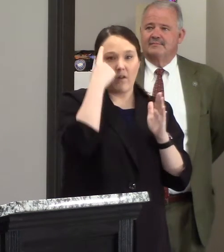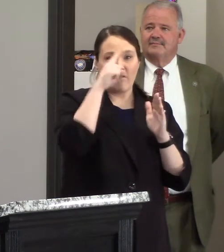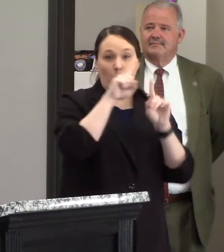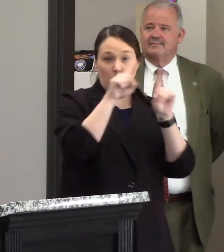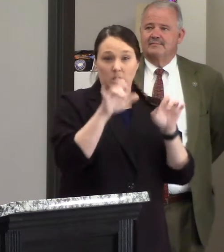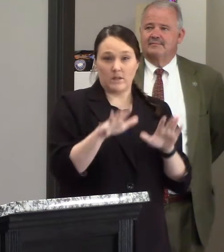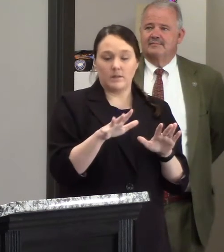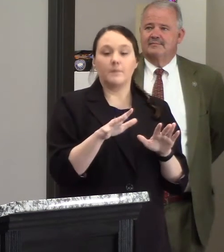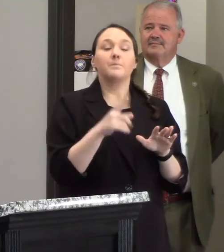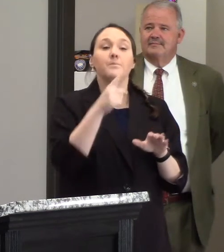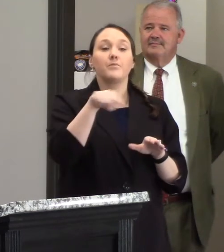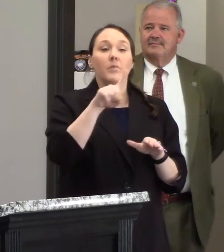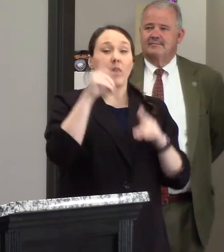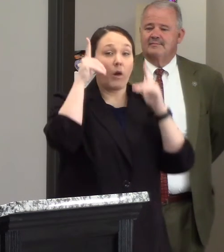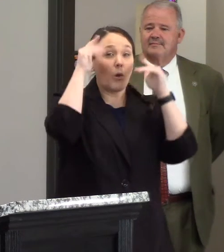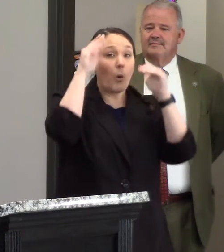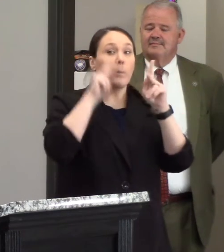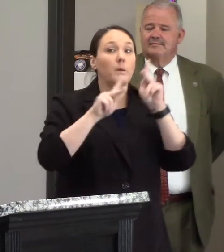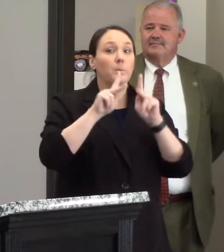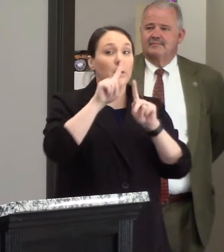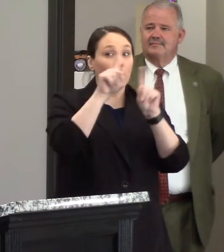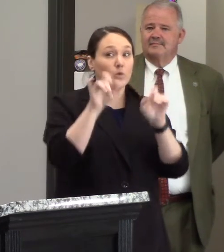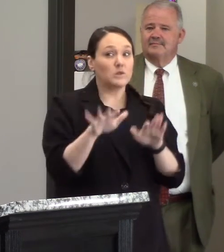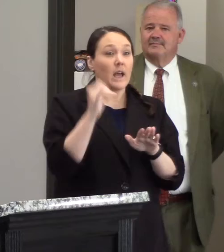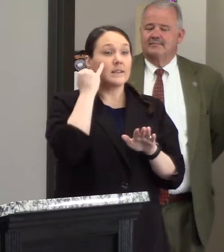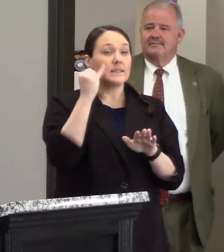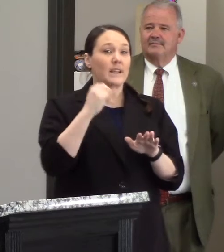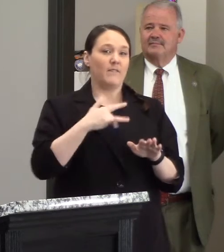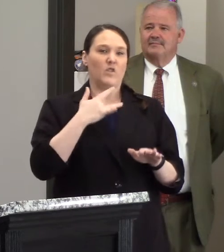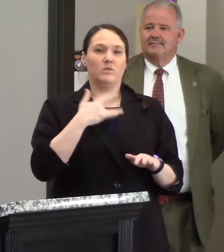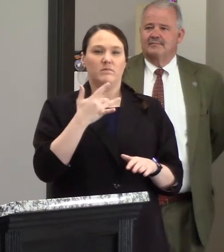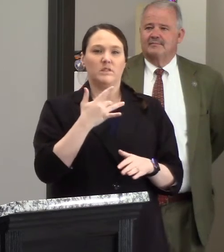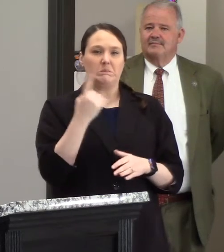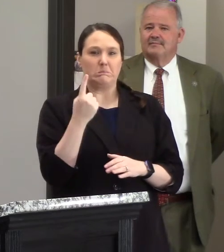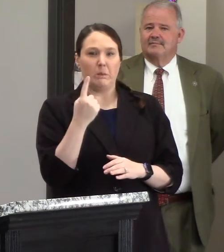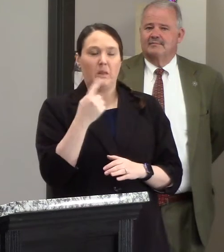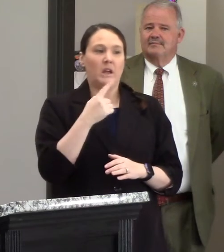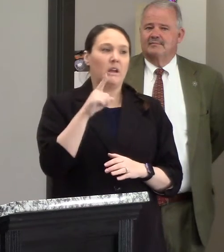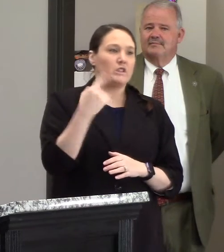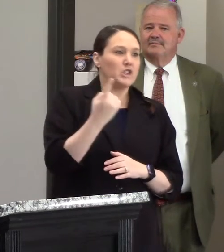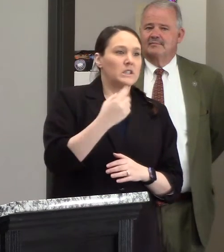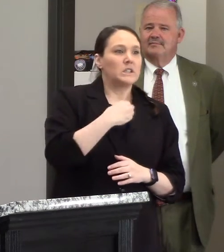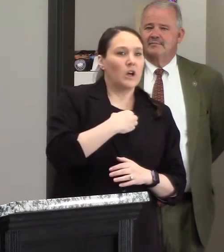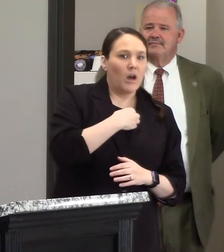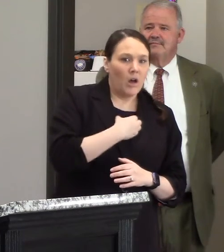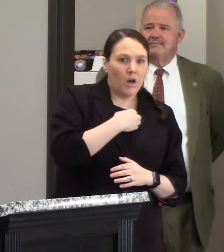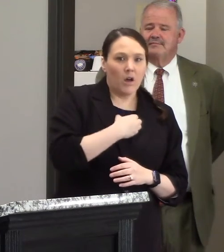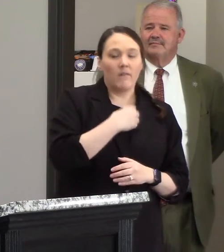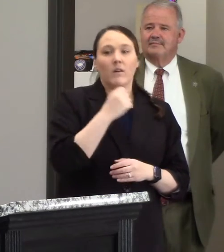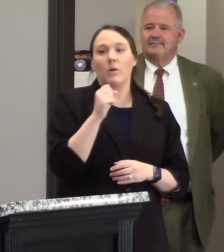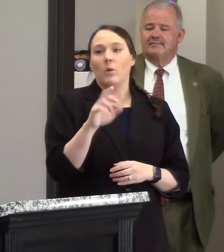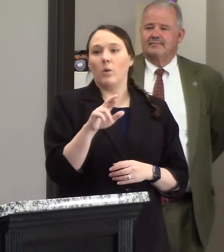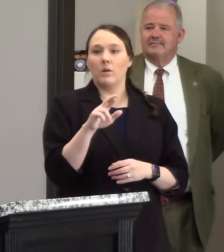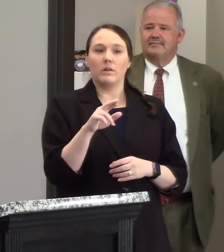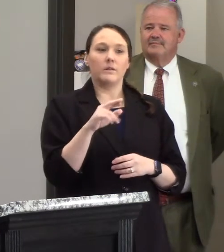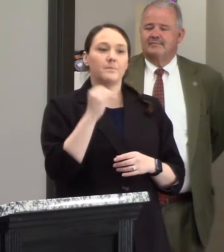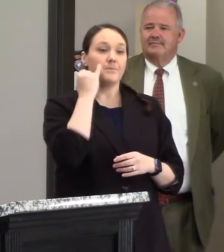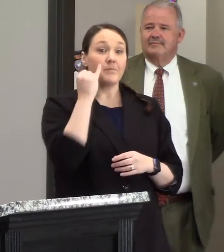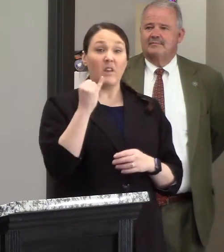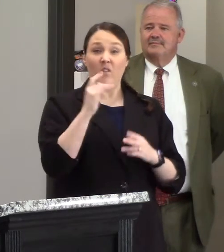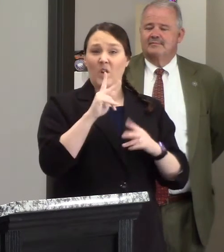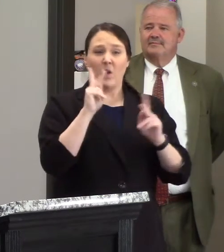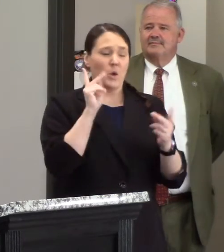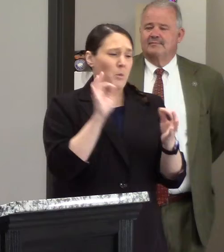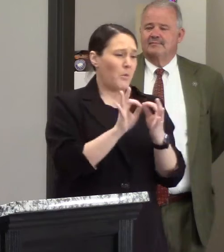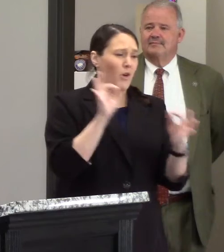hoping people will just get tested if you have some symptoms whether it's just a call for you know if it's if you're perfectly